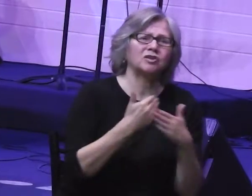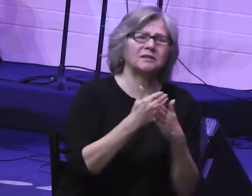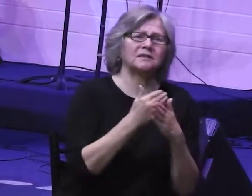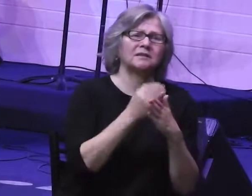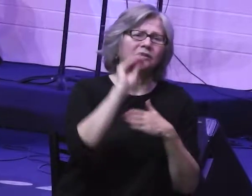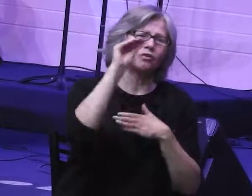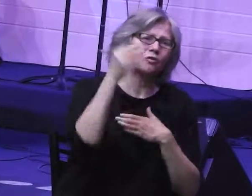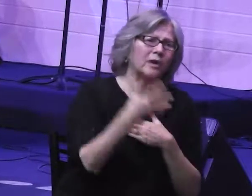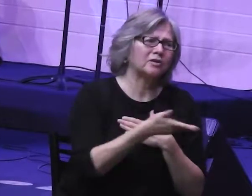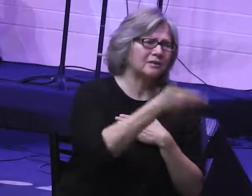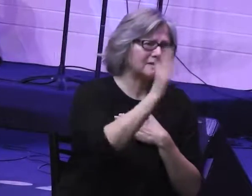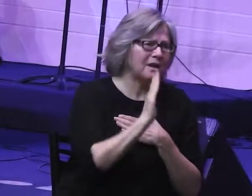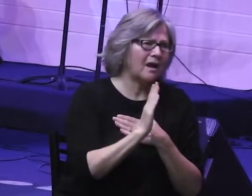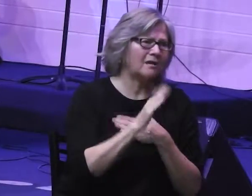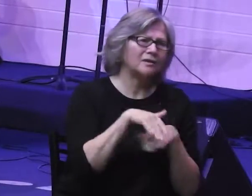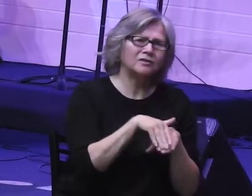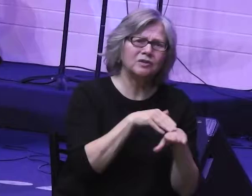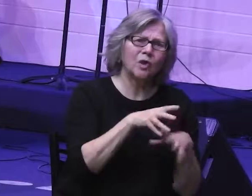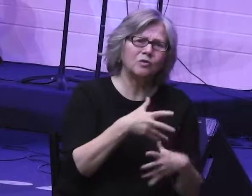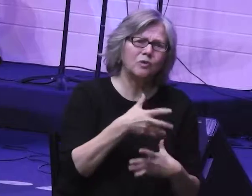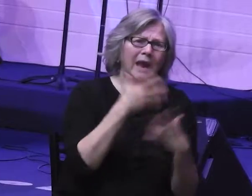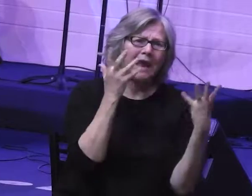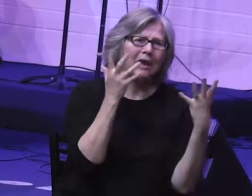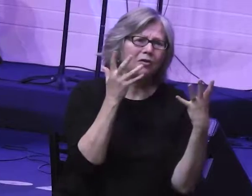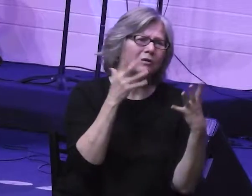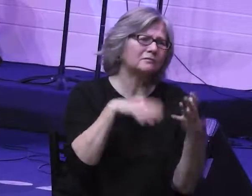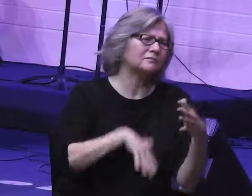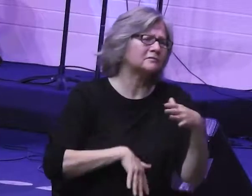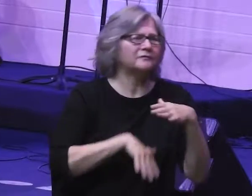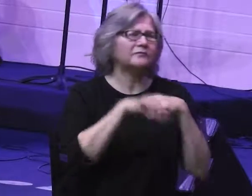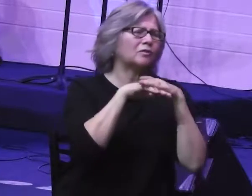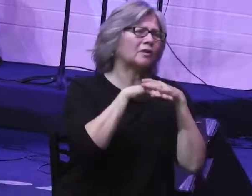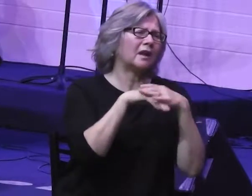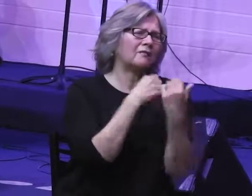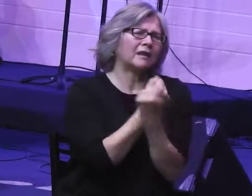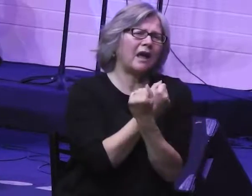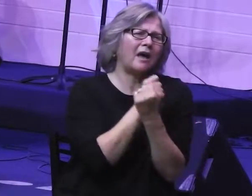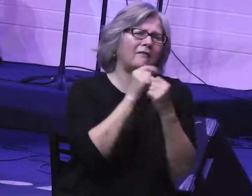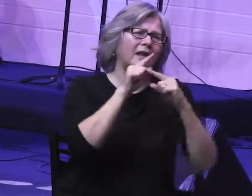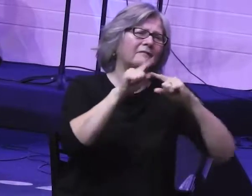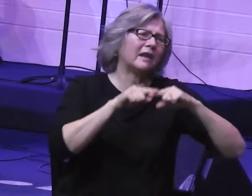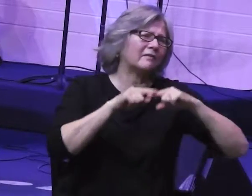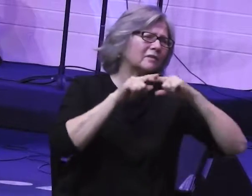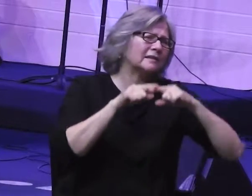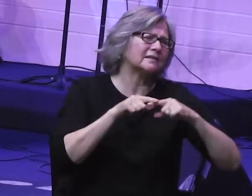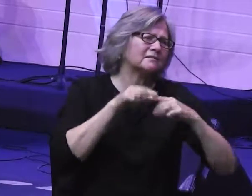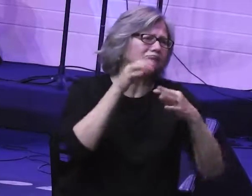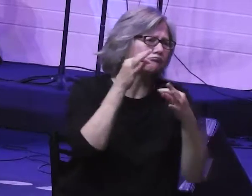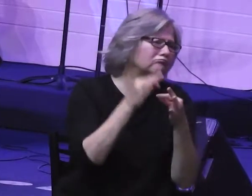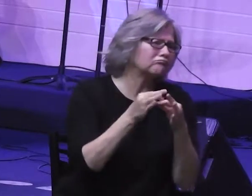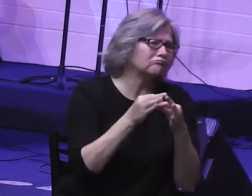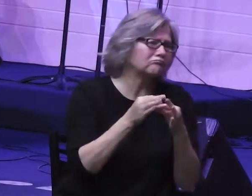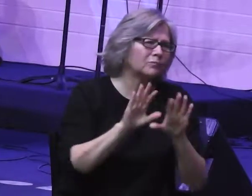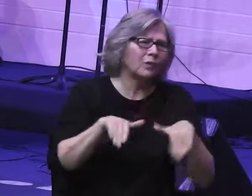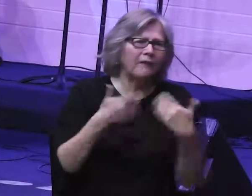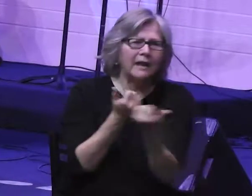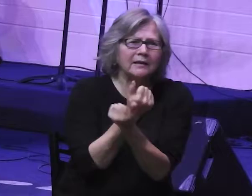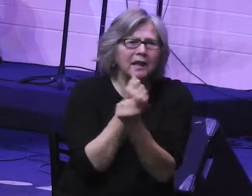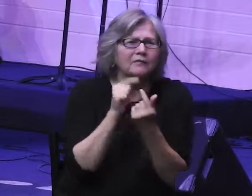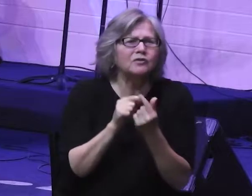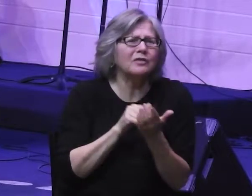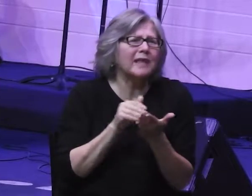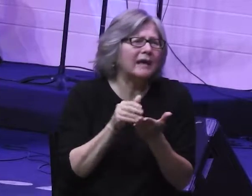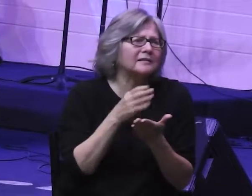God, slow to anger, abounding in love and faithfulness, maintaining love to thousands